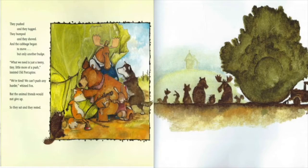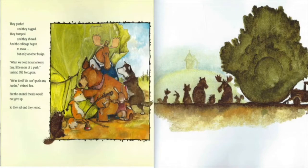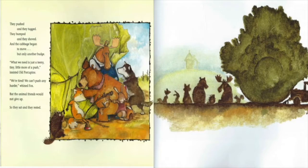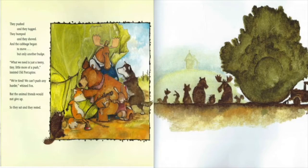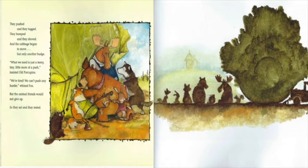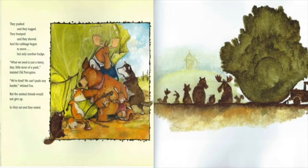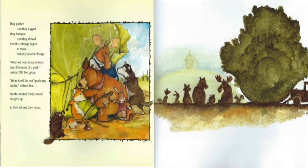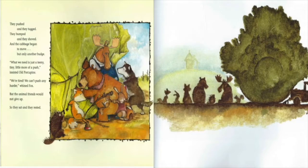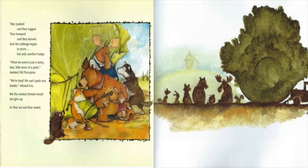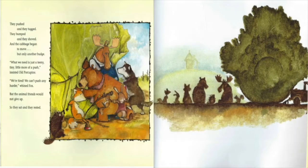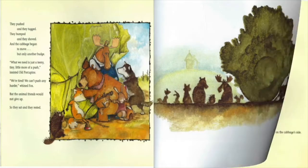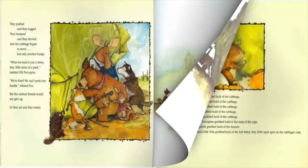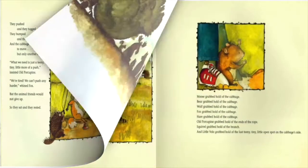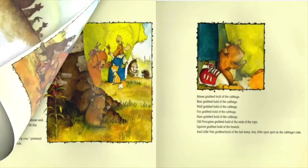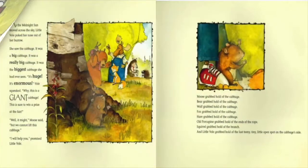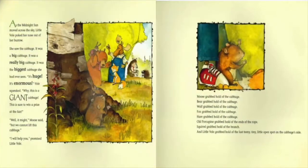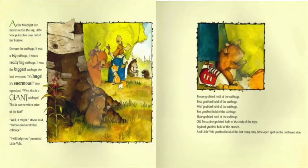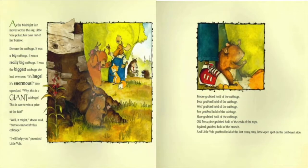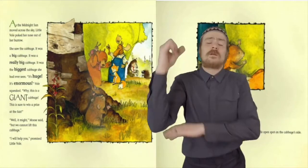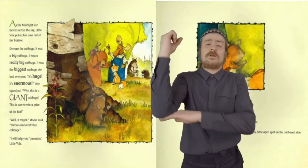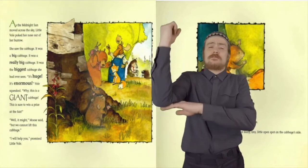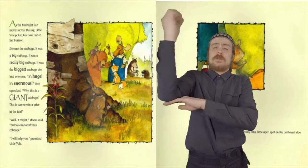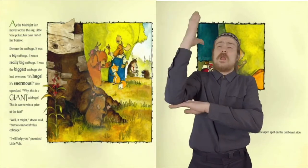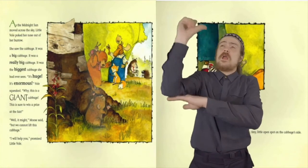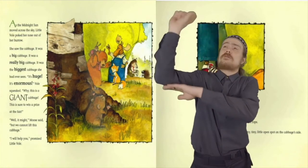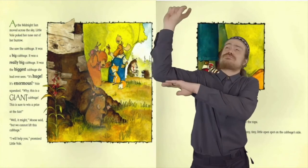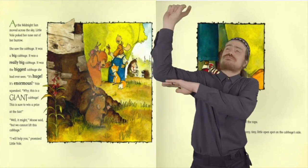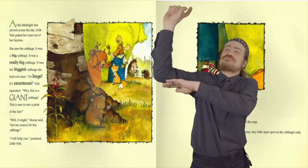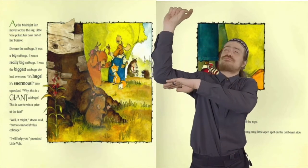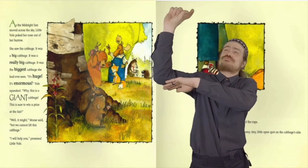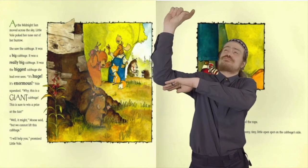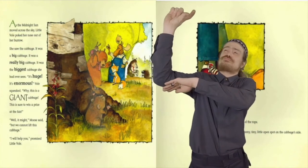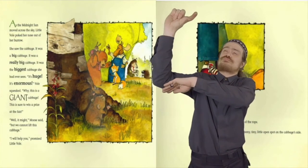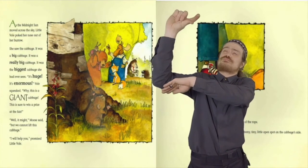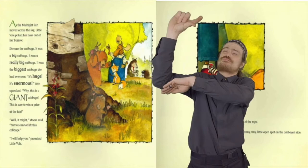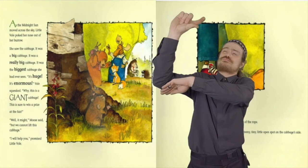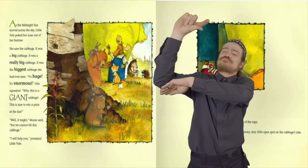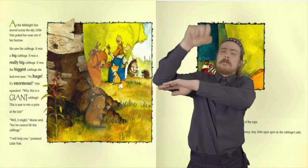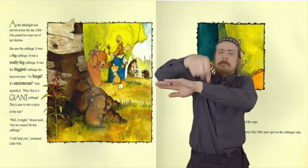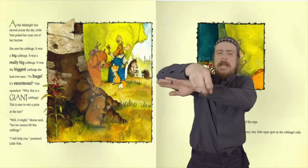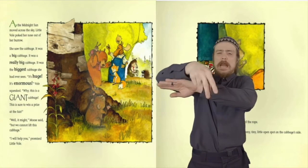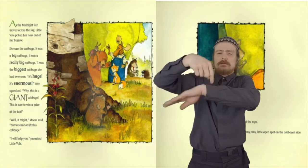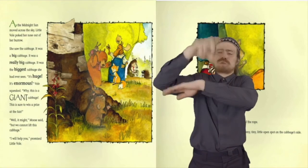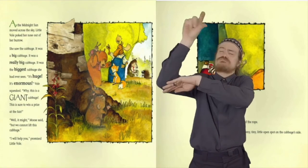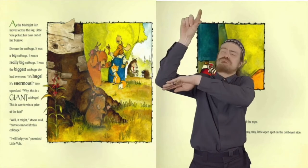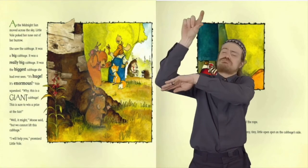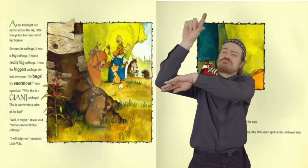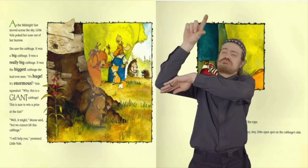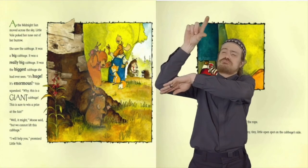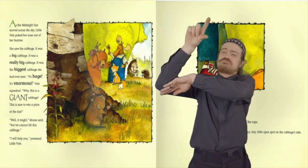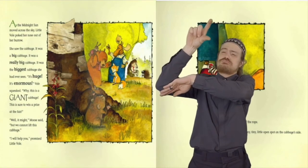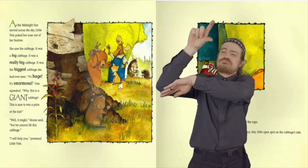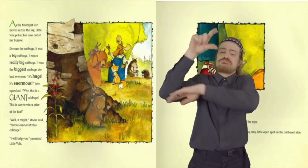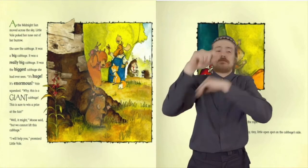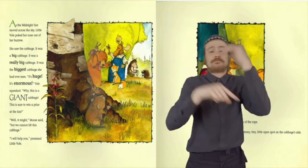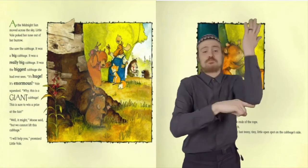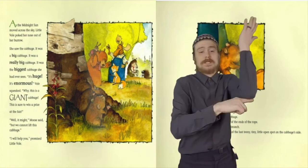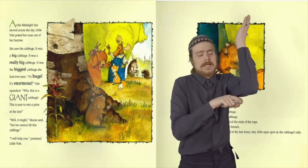and they rested. As the midnight sun moved across the sky, little Vol poked her nose out of her burrow. She saw the cabbage.